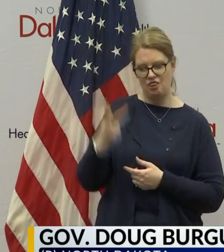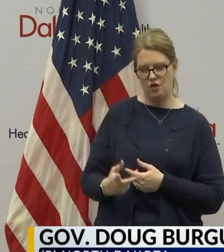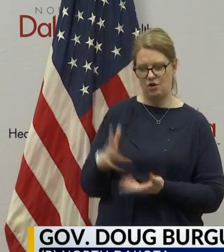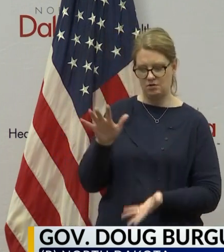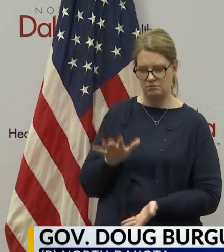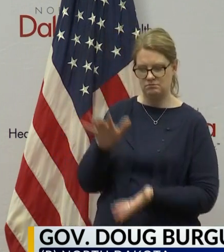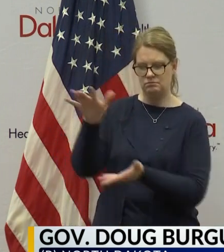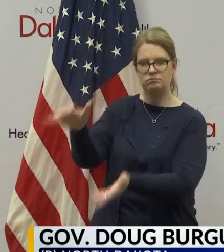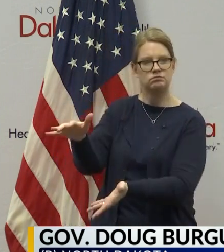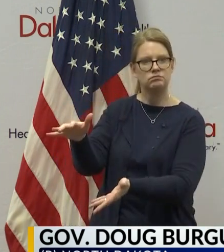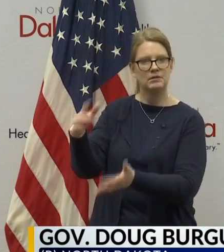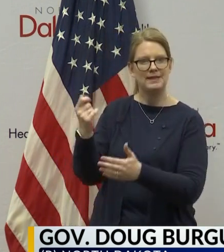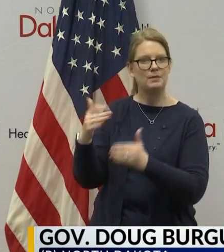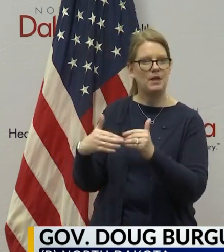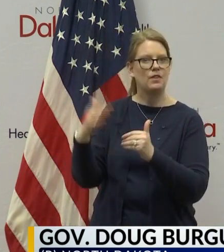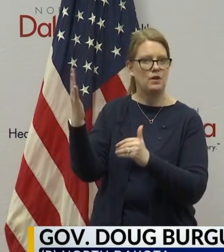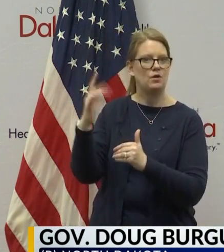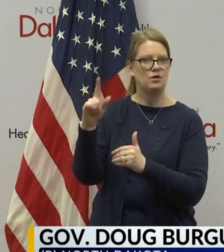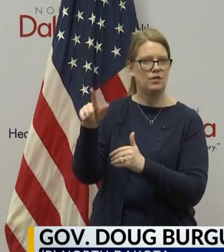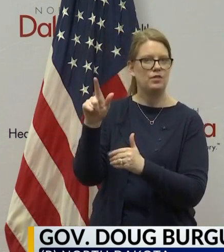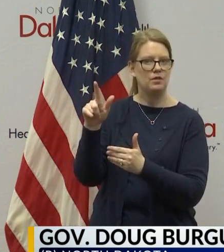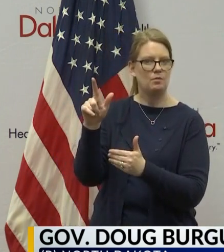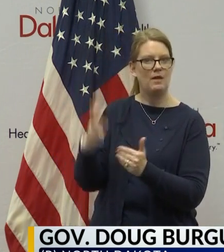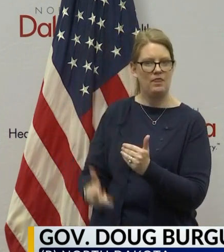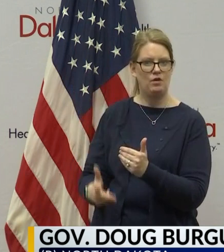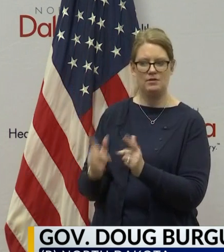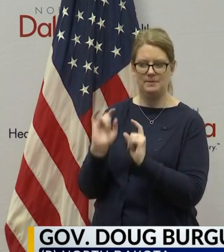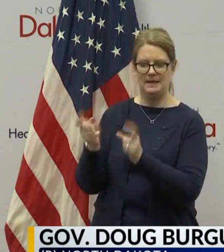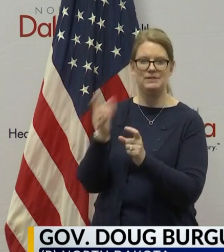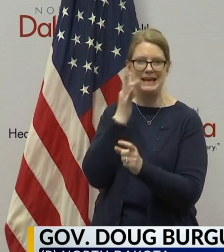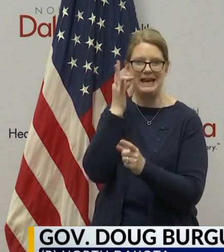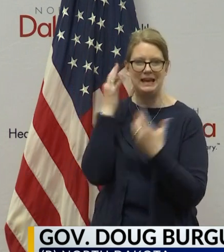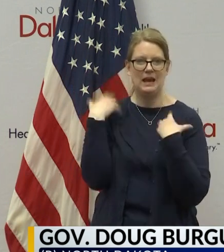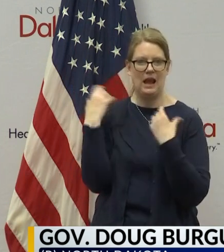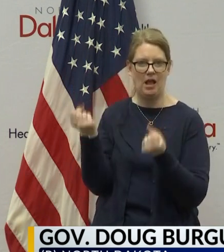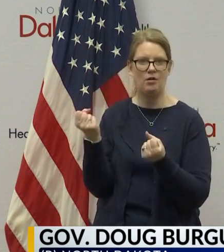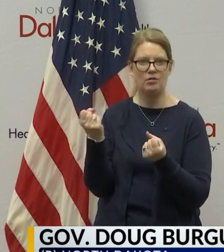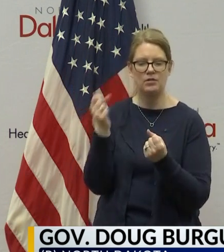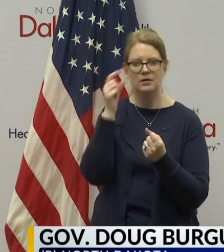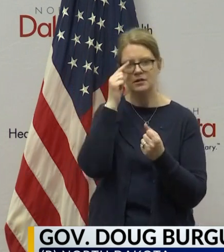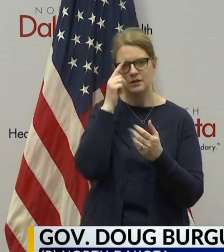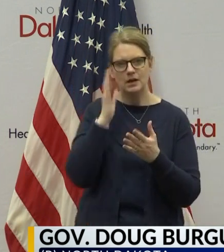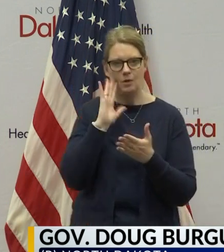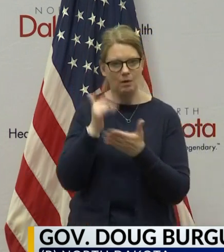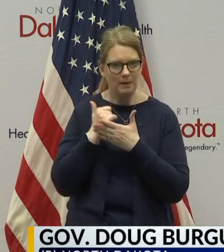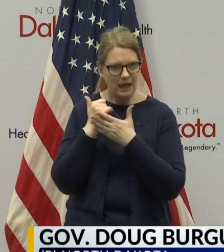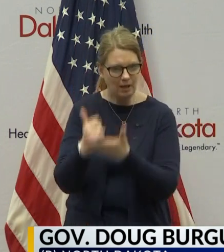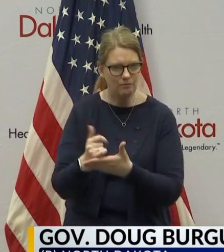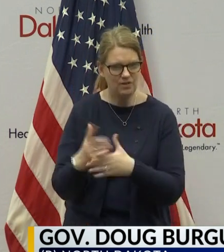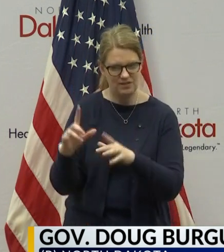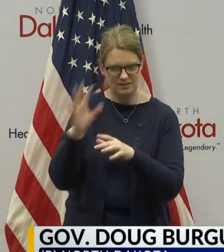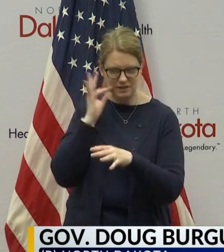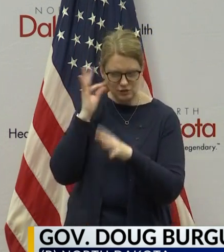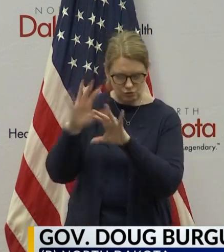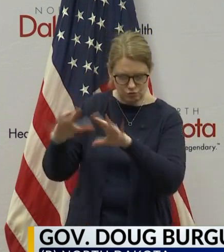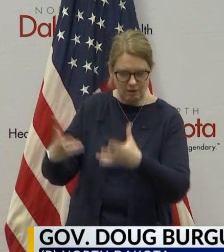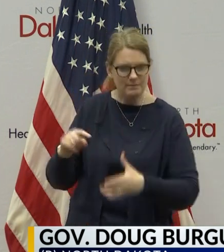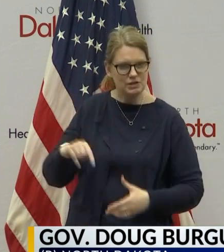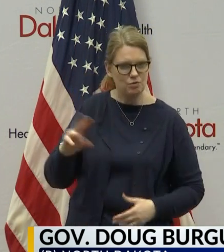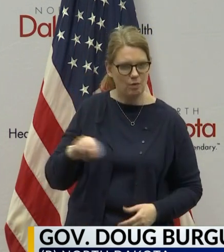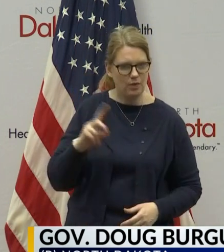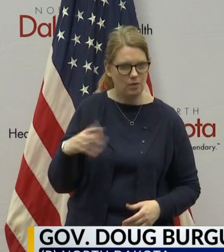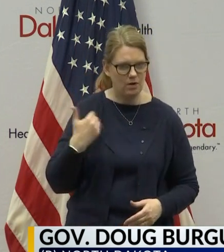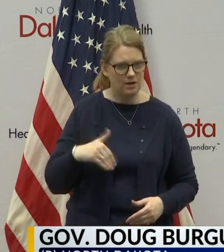allocation or slightly more than a third of that allocation, which, again, can filter through and be helpful to the tribes in North Dakota.